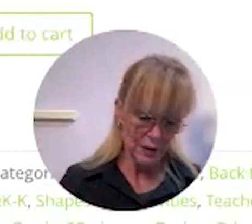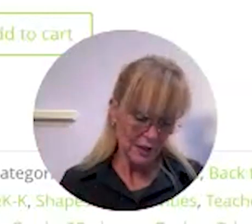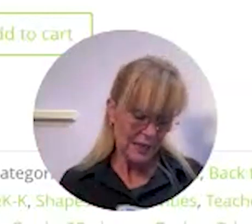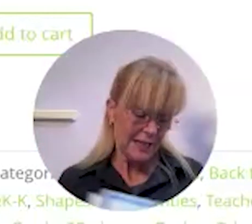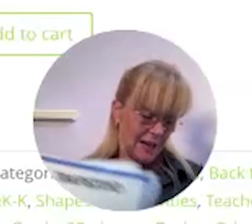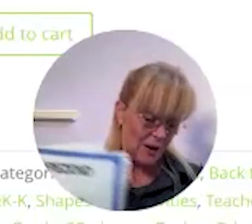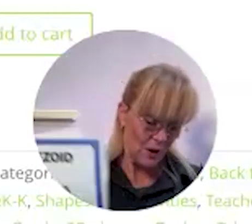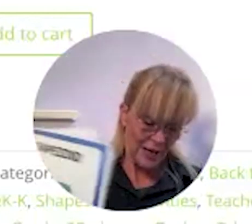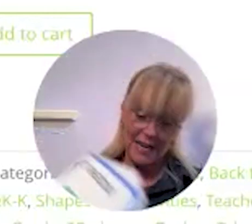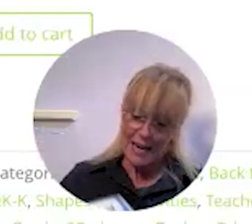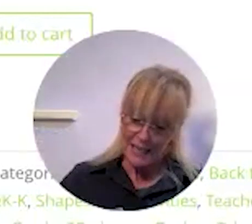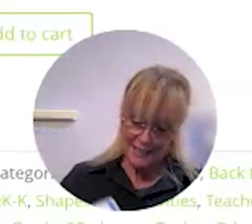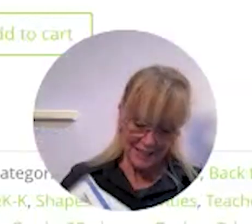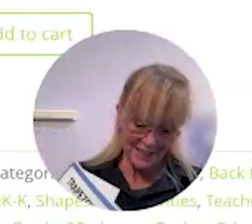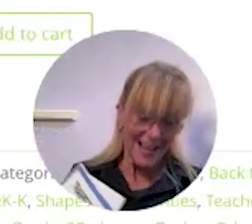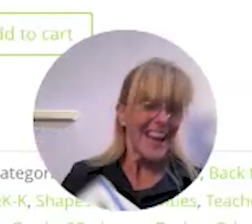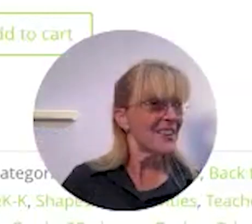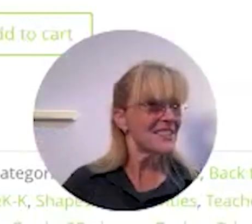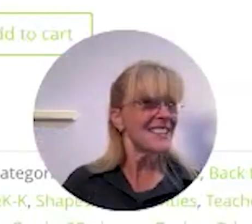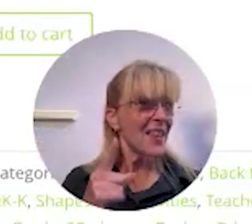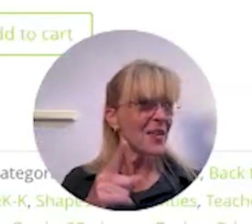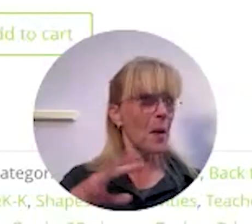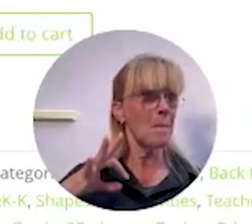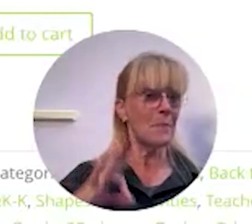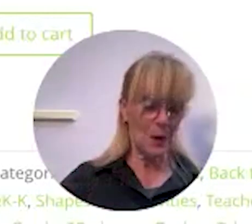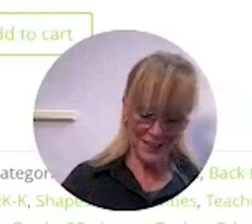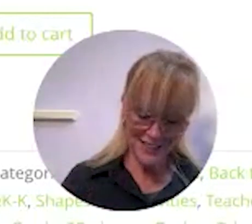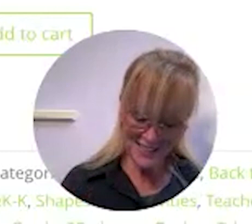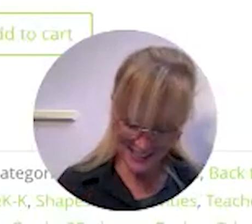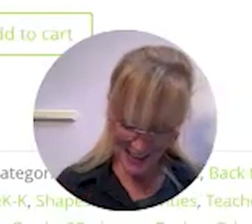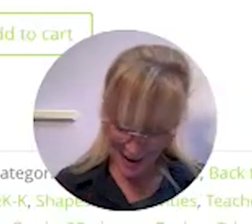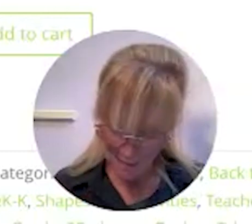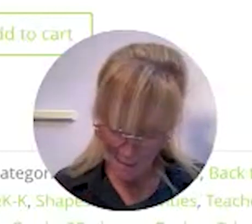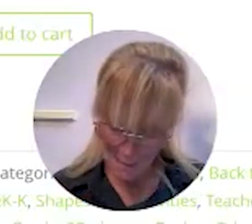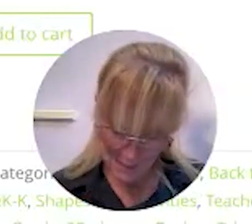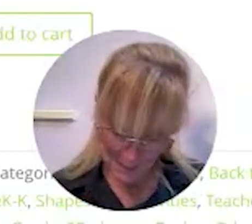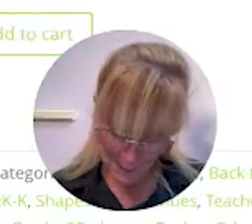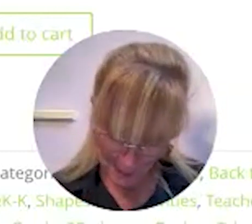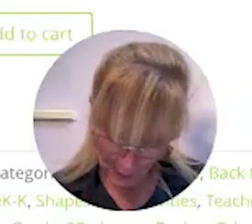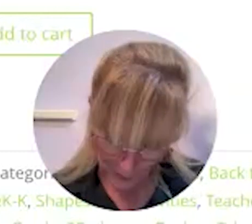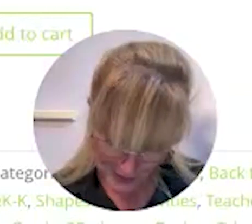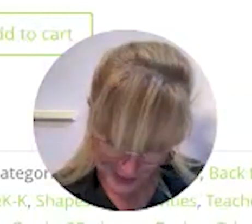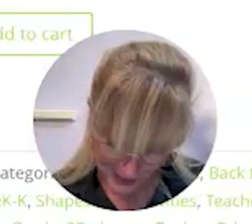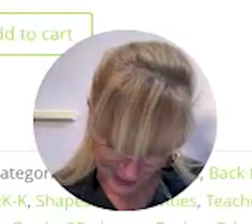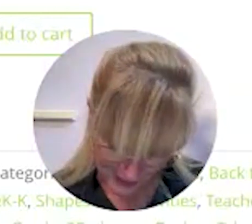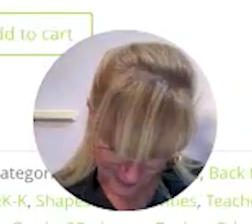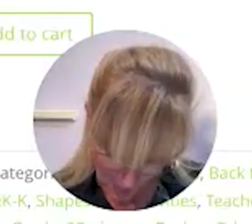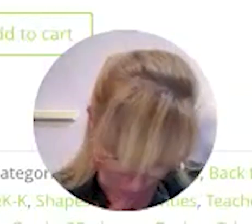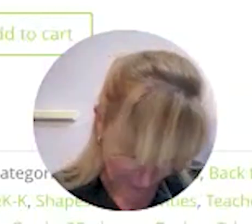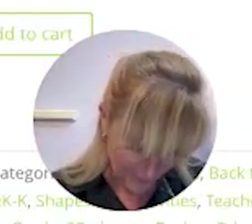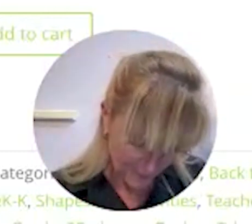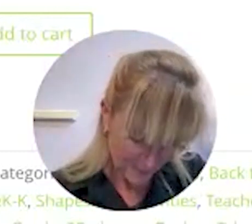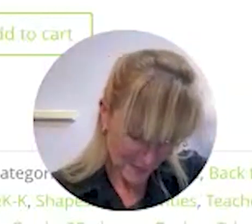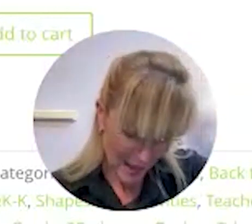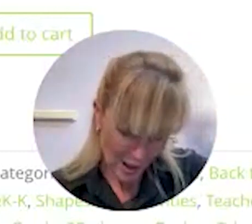new all right here's another bonus um one second